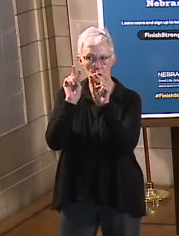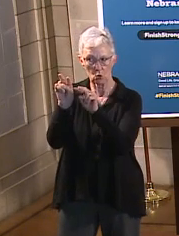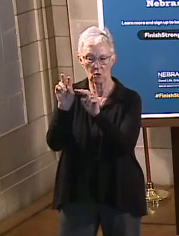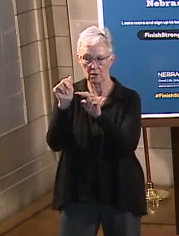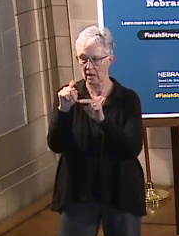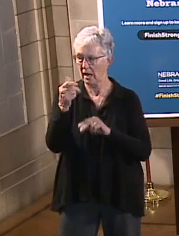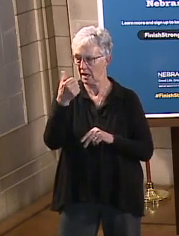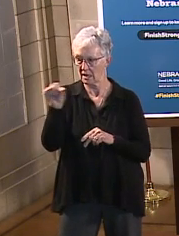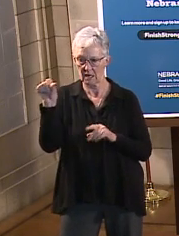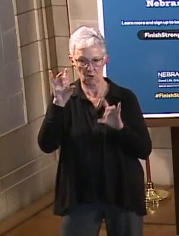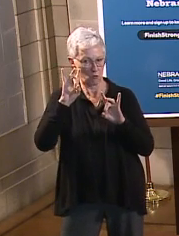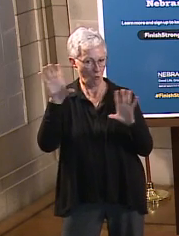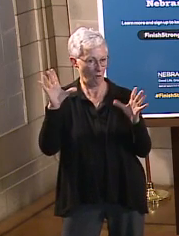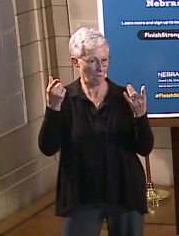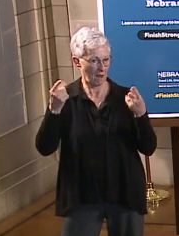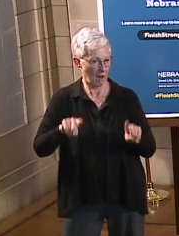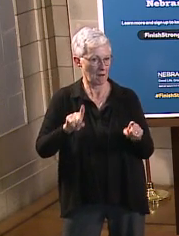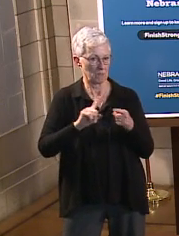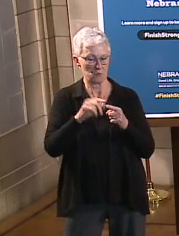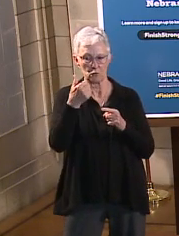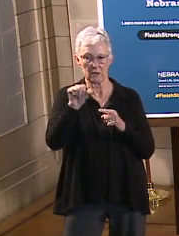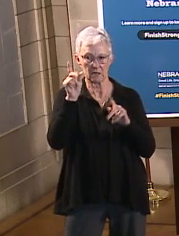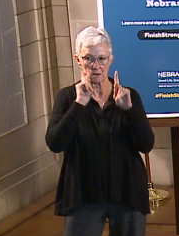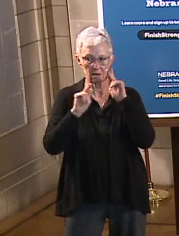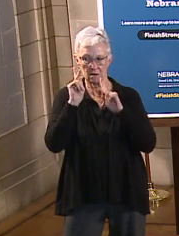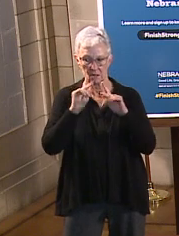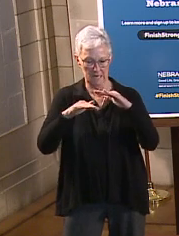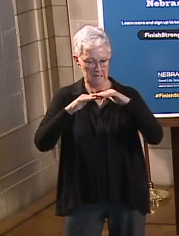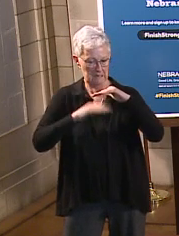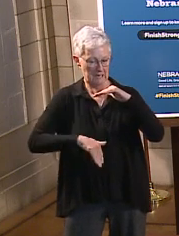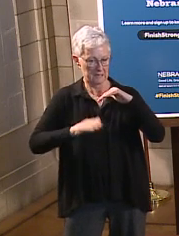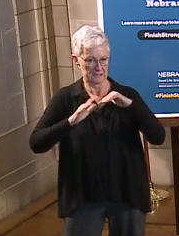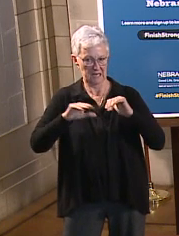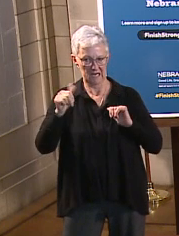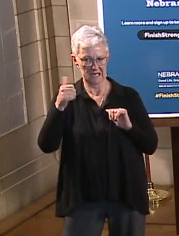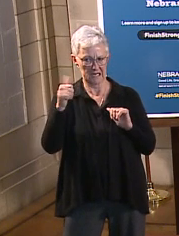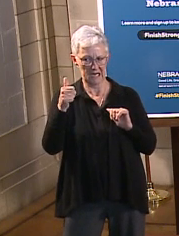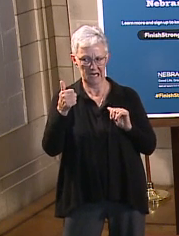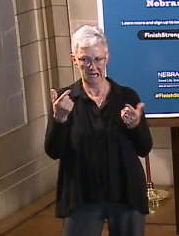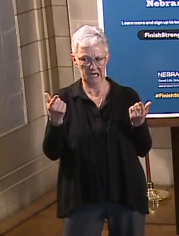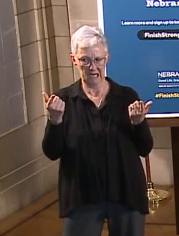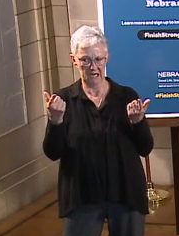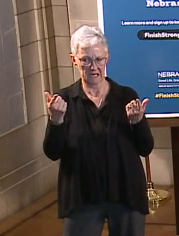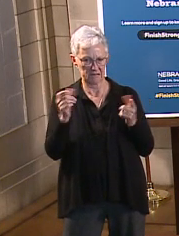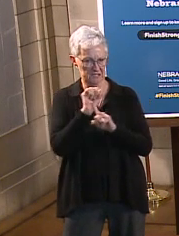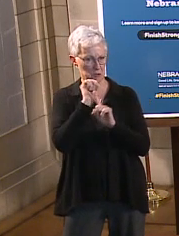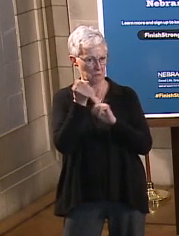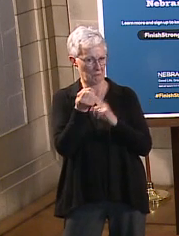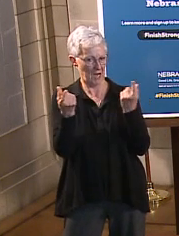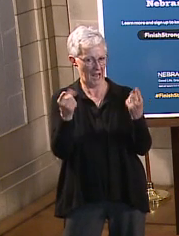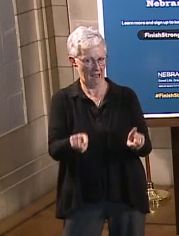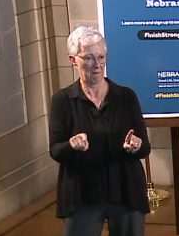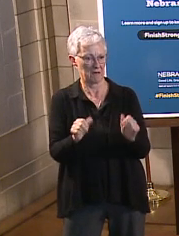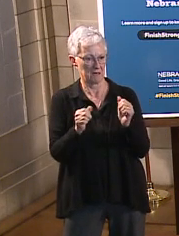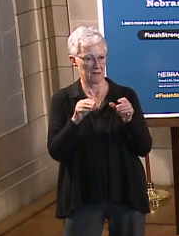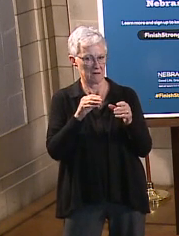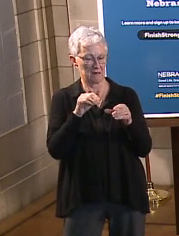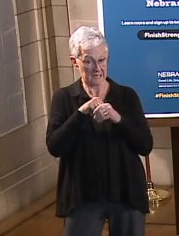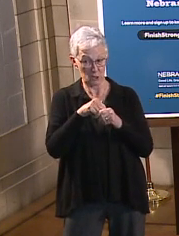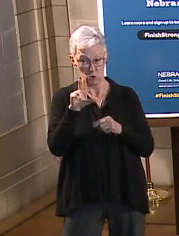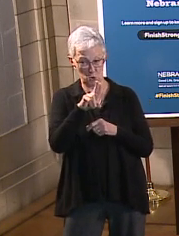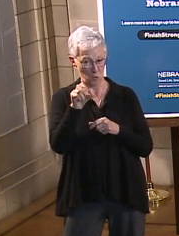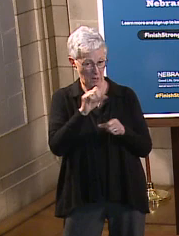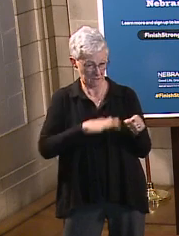FDA has been reassuring less than 10 events similar to what this patient experienced have been described throughout the United